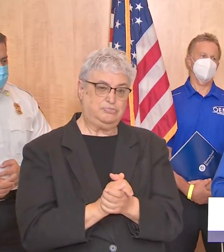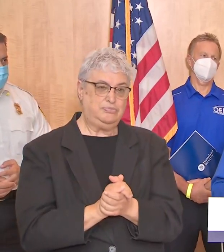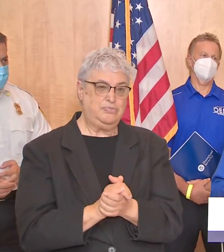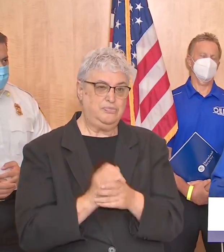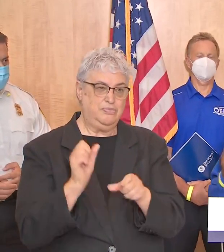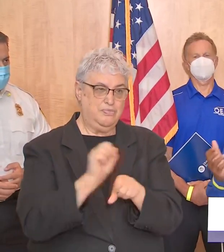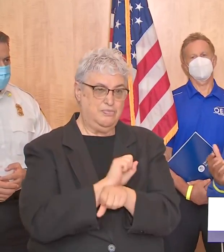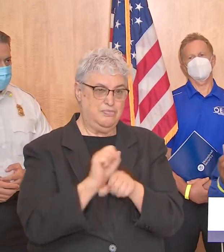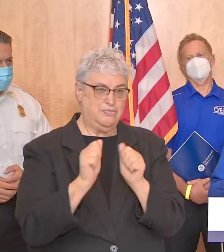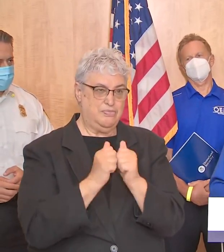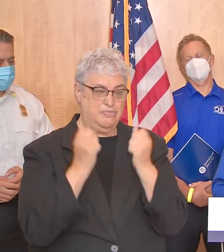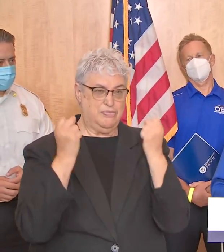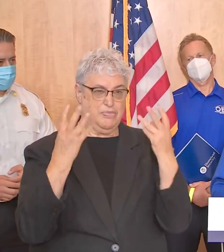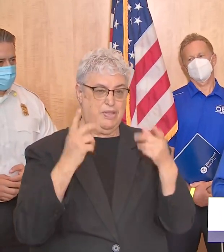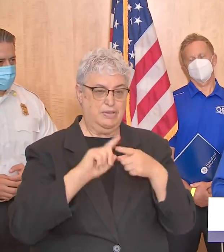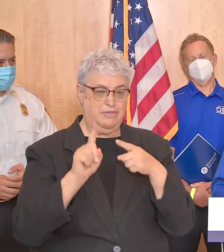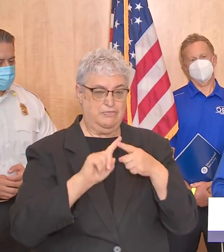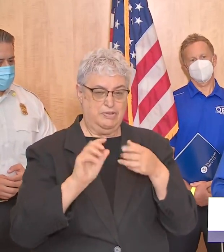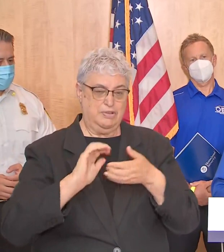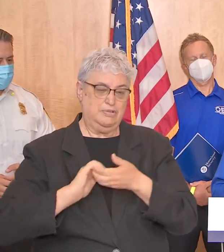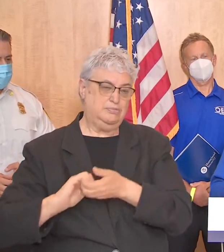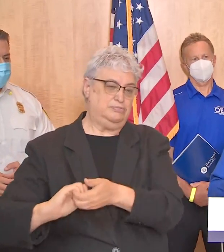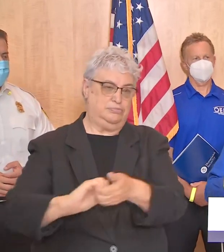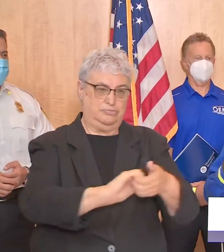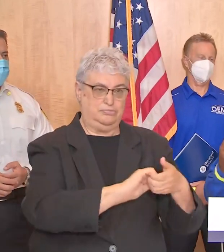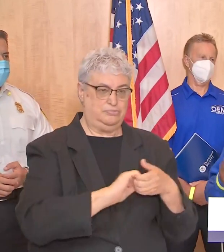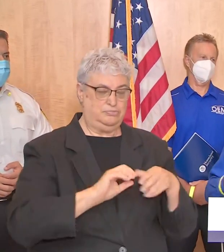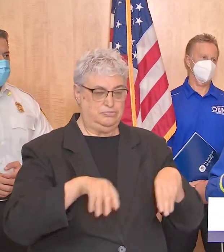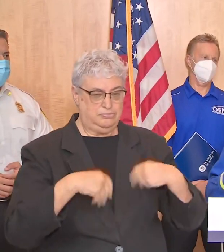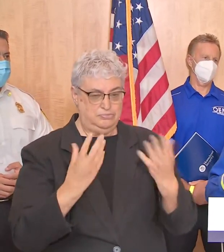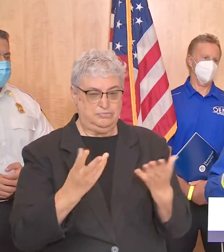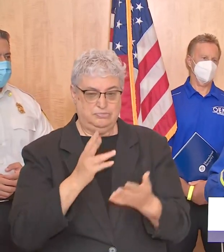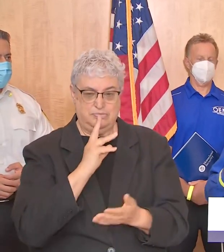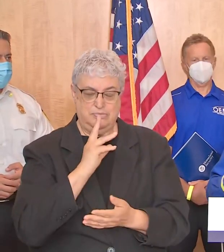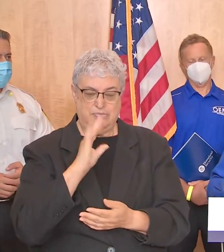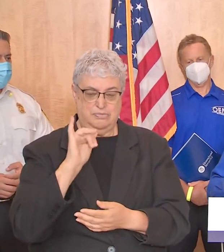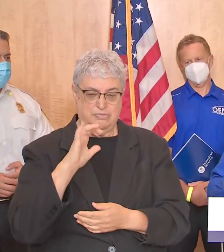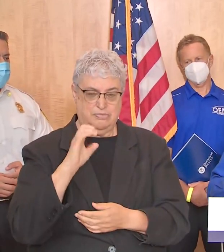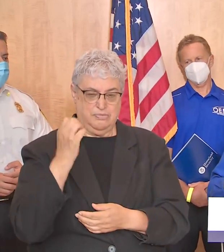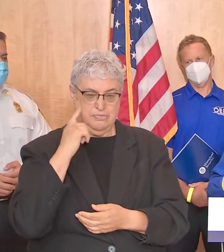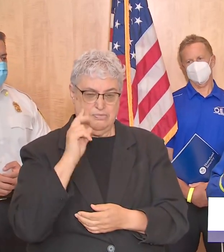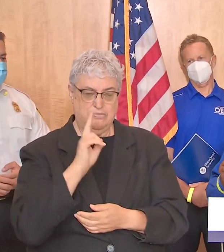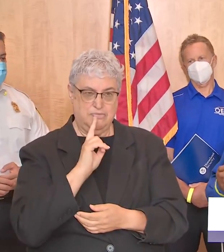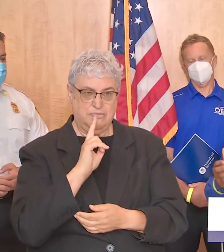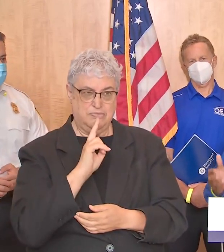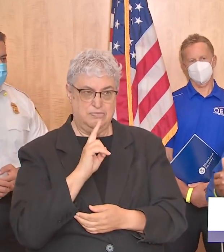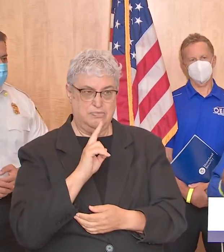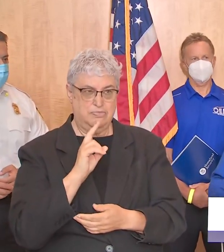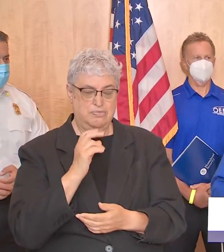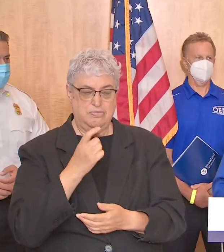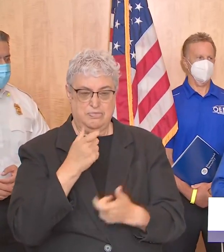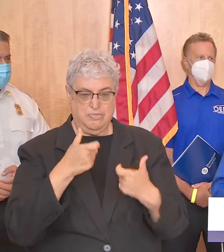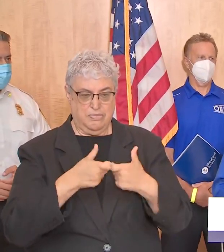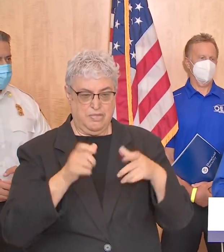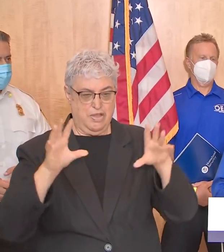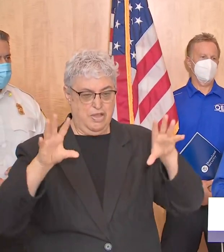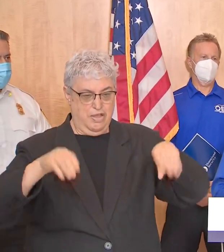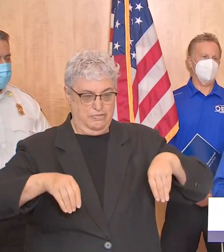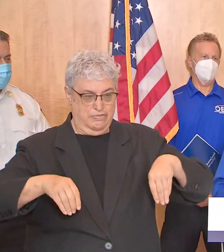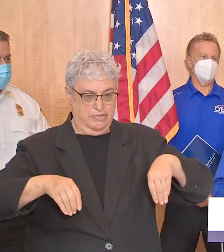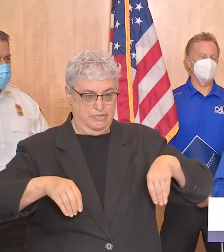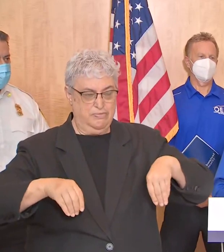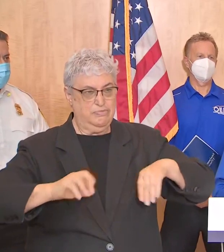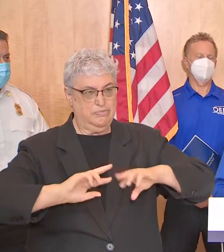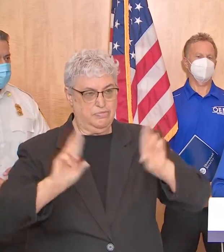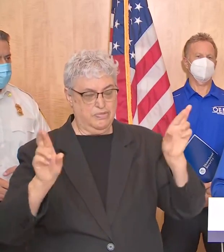worked with many entities to provide water and ice for houstonians for example power outages to